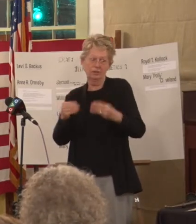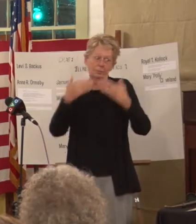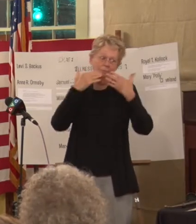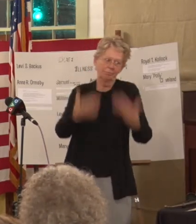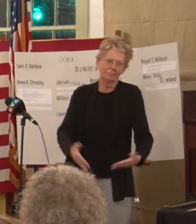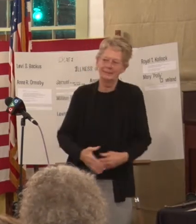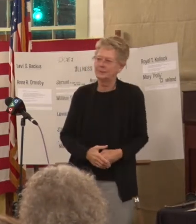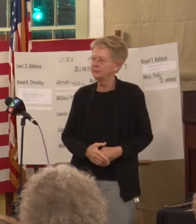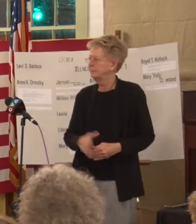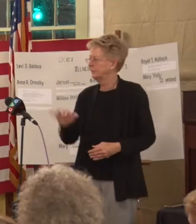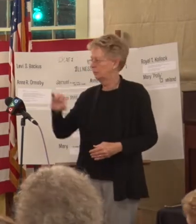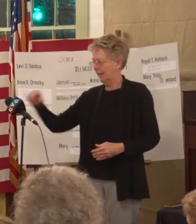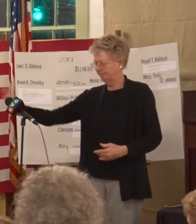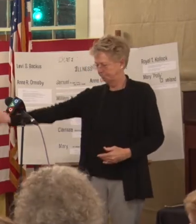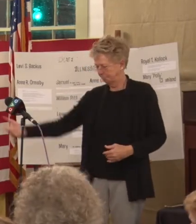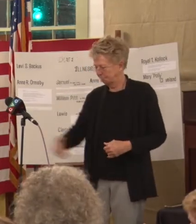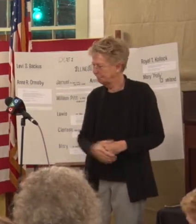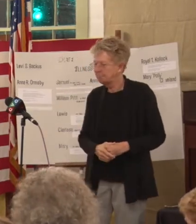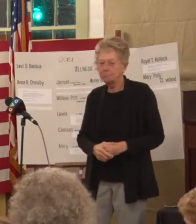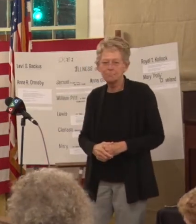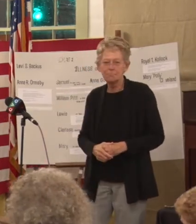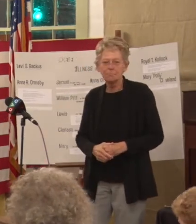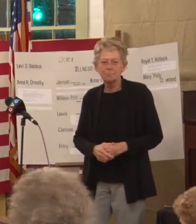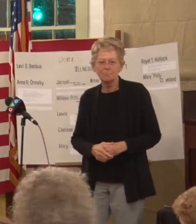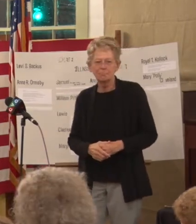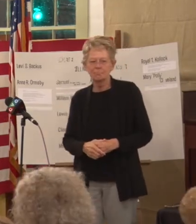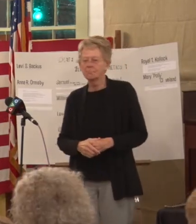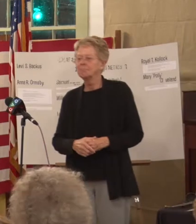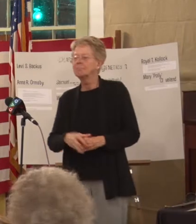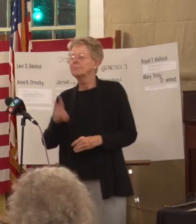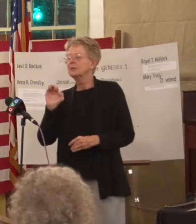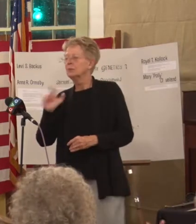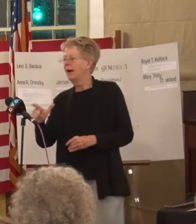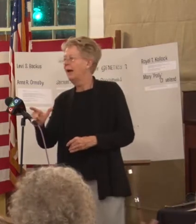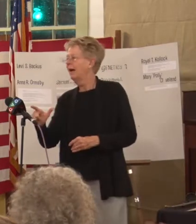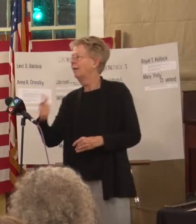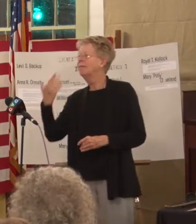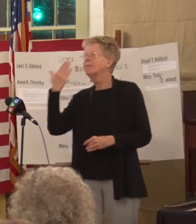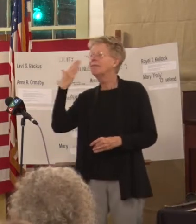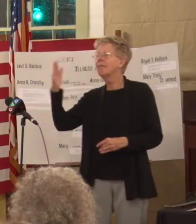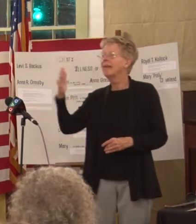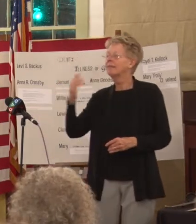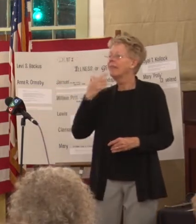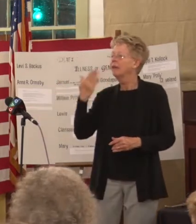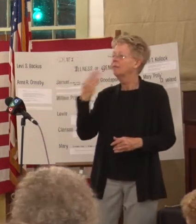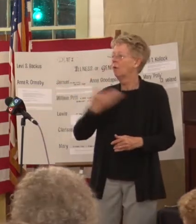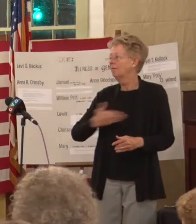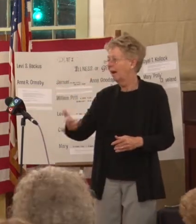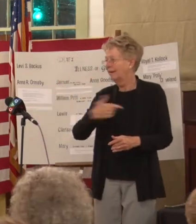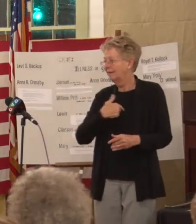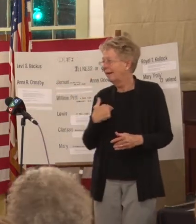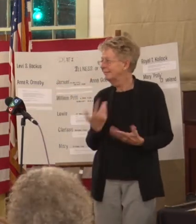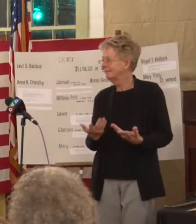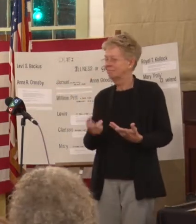Brad? You're welcome. Well, first of all, thank you for inviting us. It's a real pleasure.